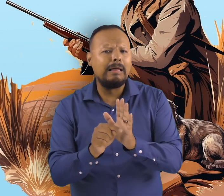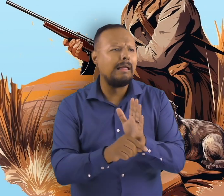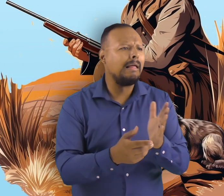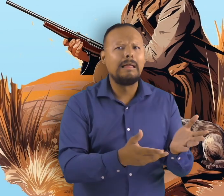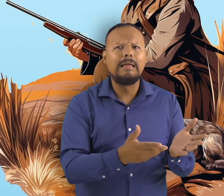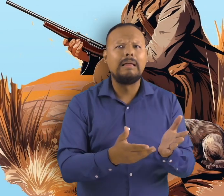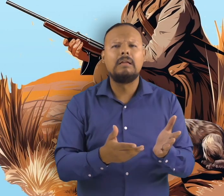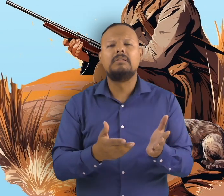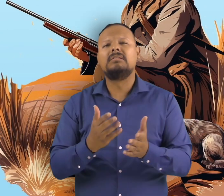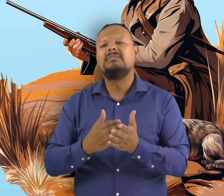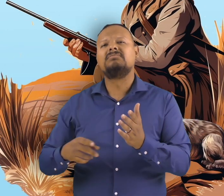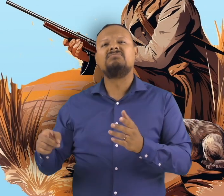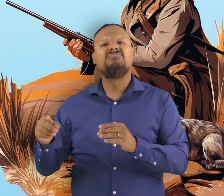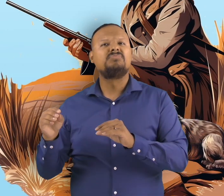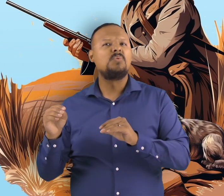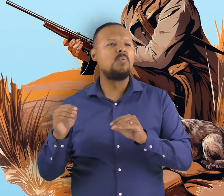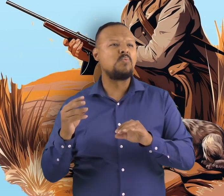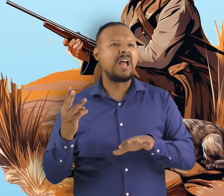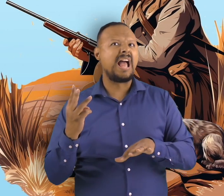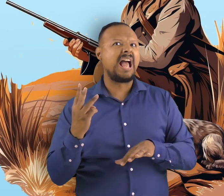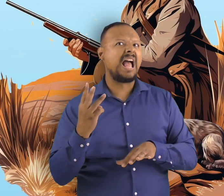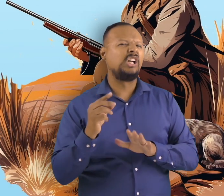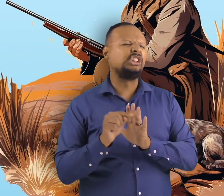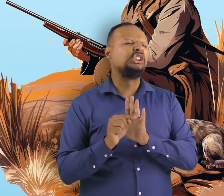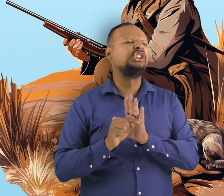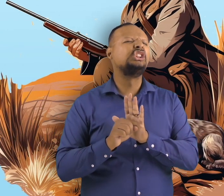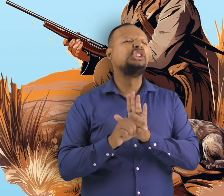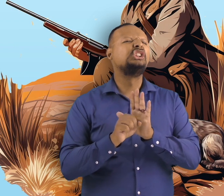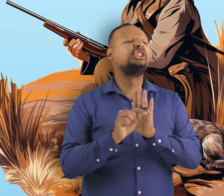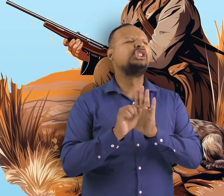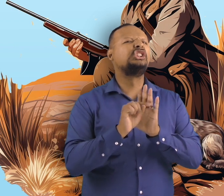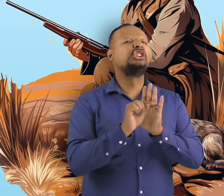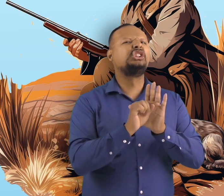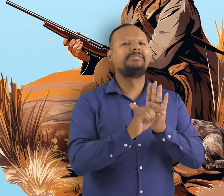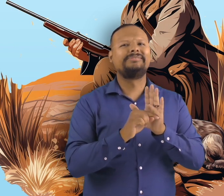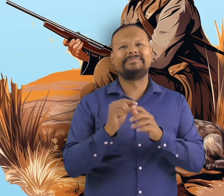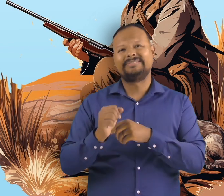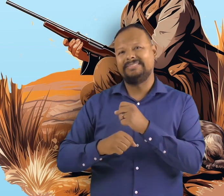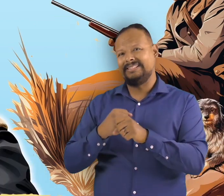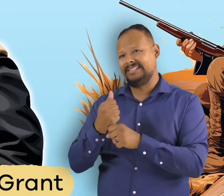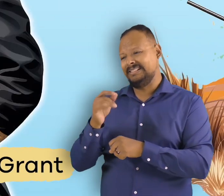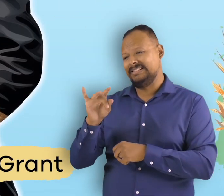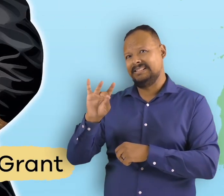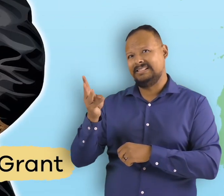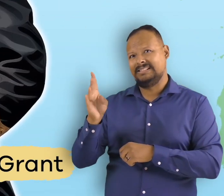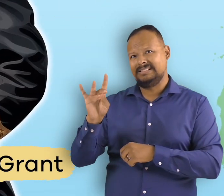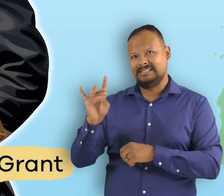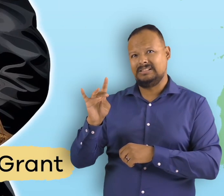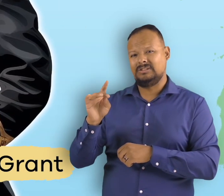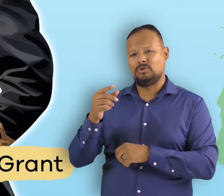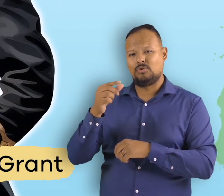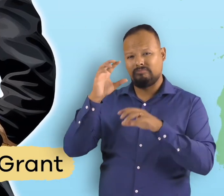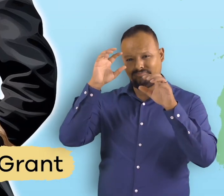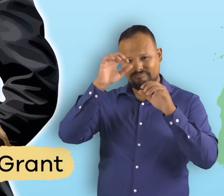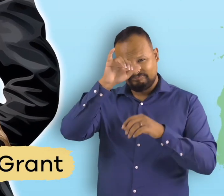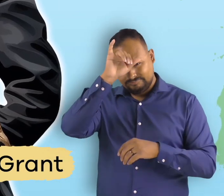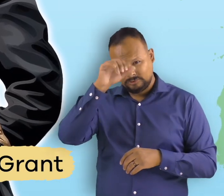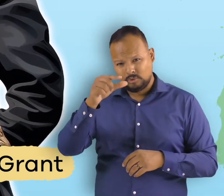by pioneers as they moved west around 1868 president grant wanted to force the native